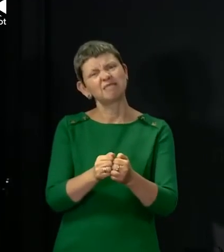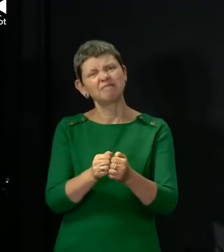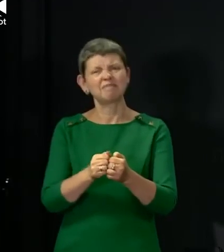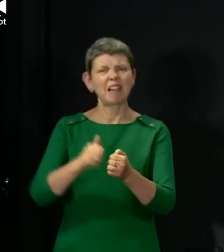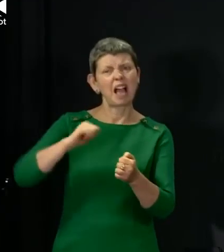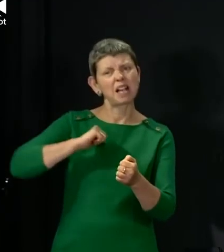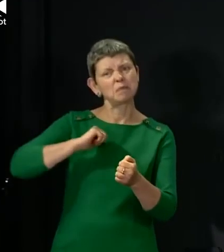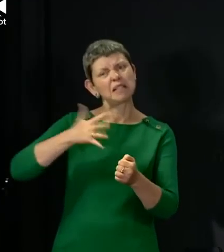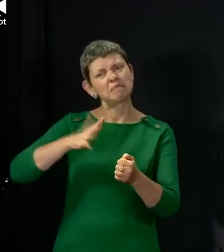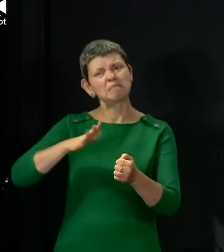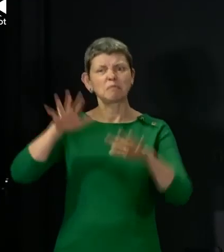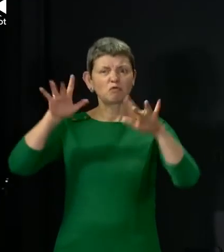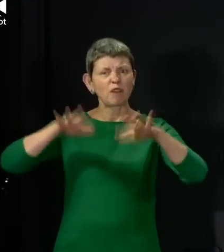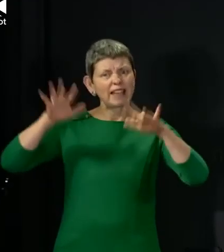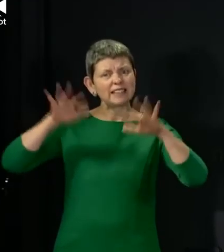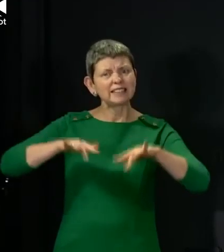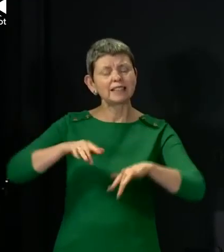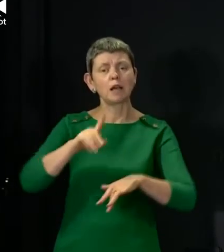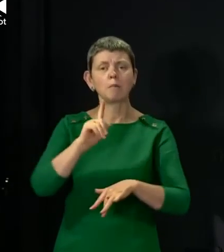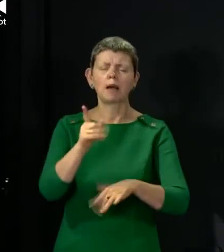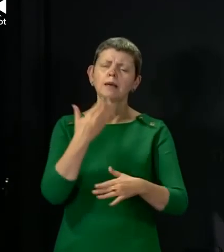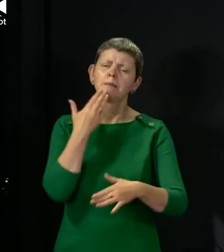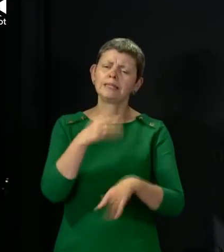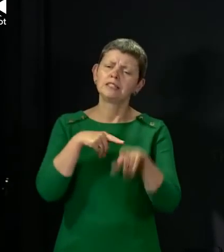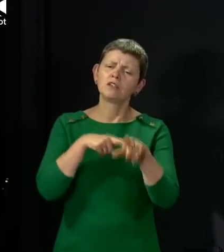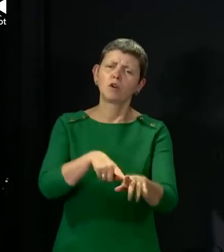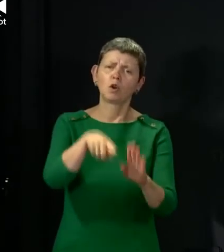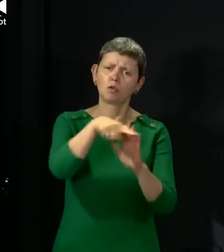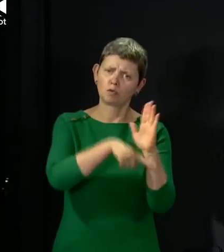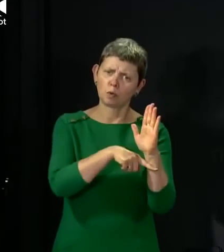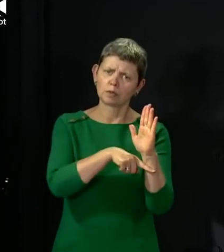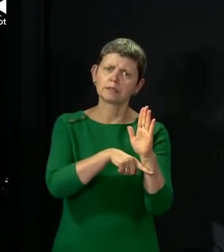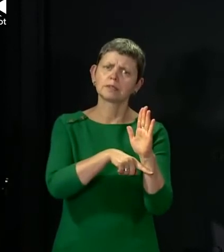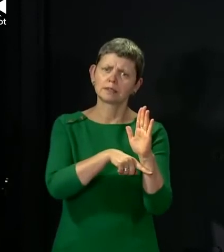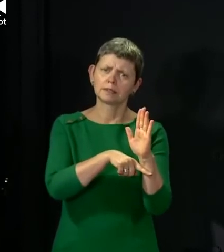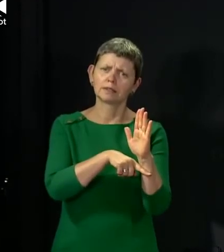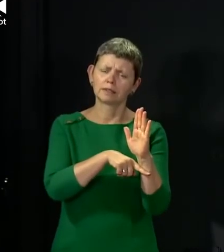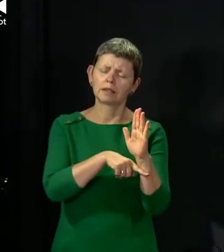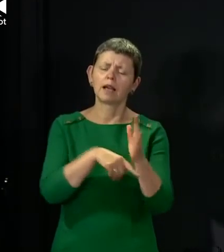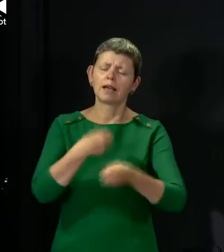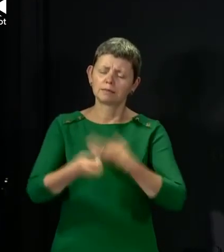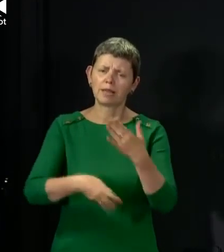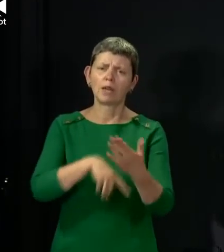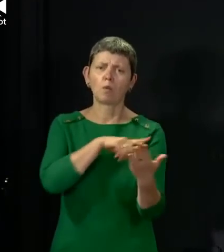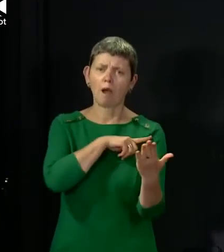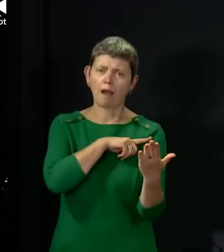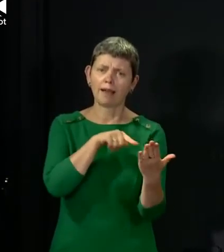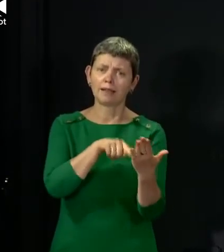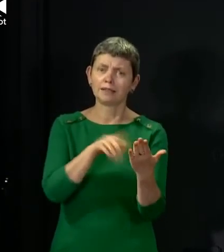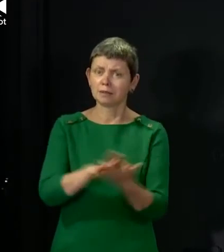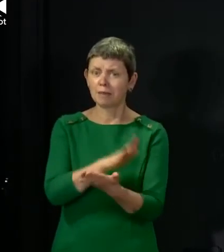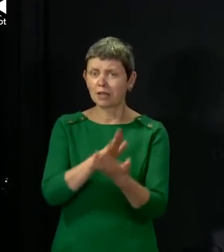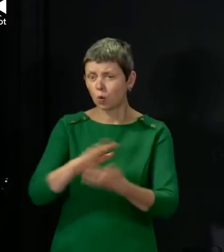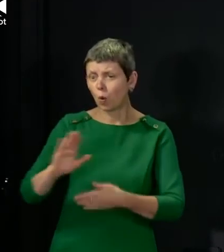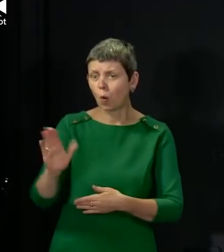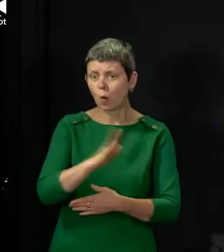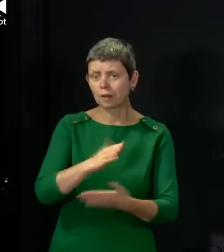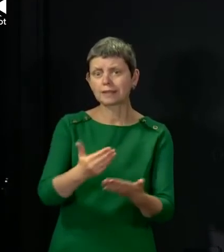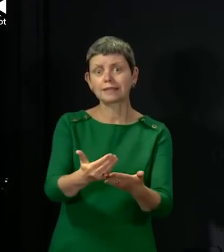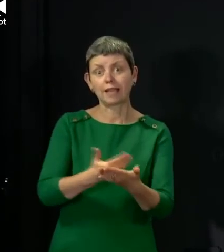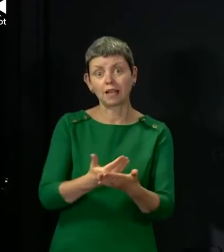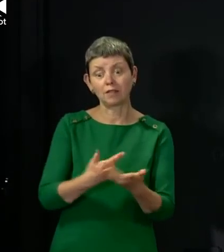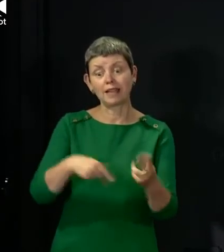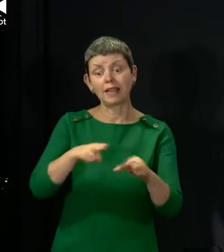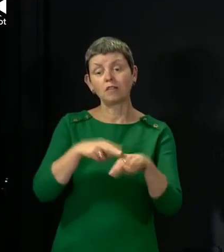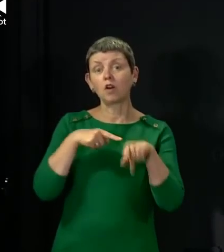weekend stick to these rules for the reasons I've just talked about these rules are there for the protection of all of us and the more we stick to them